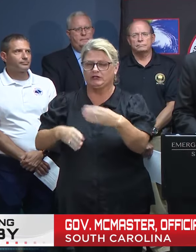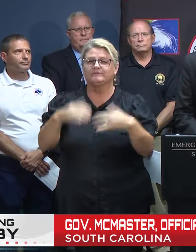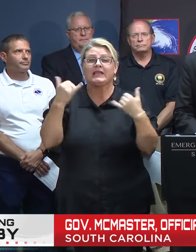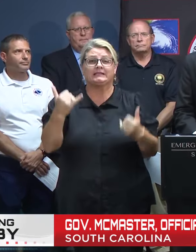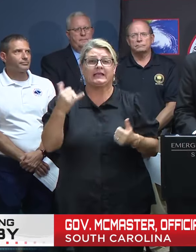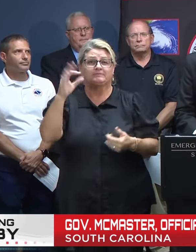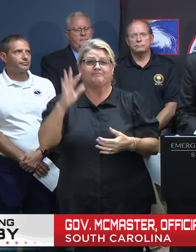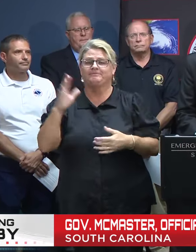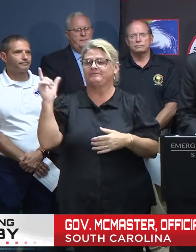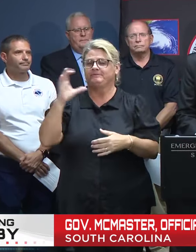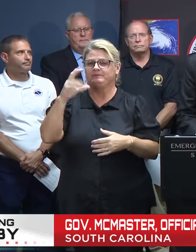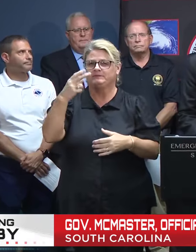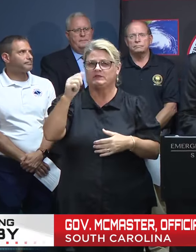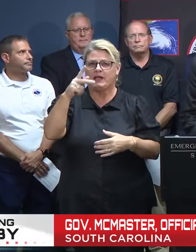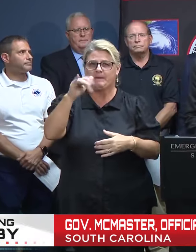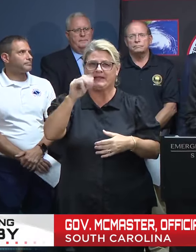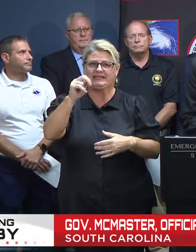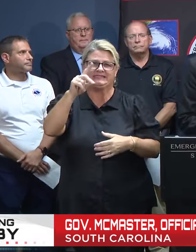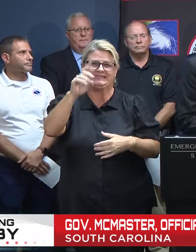John Denny.